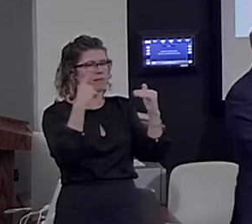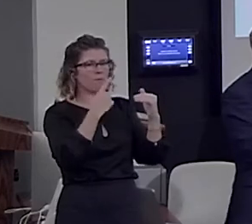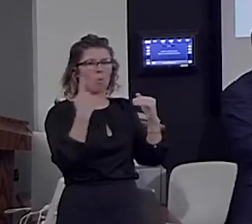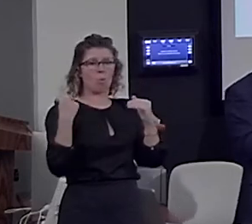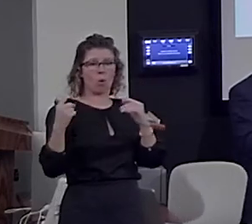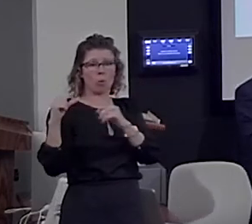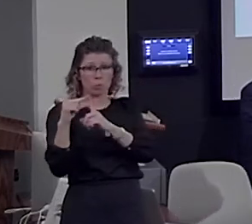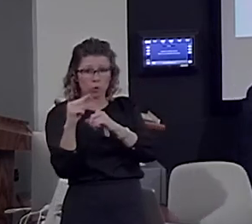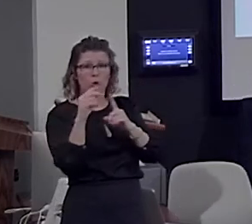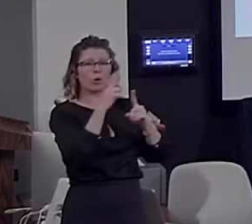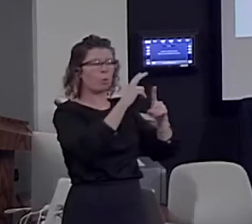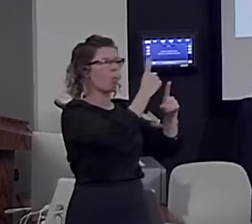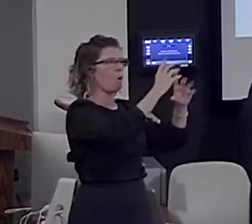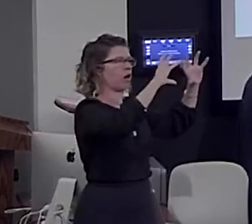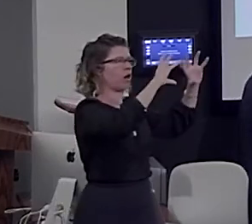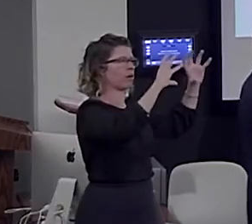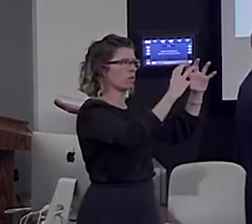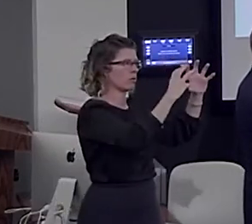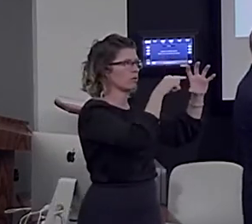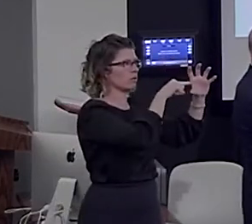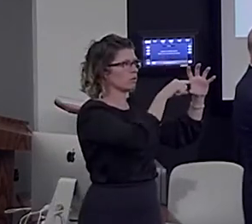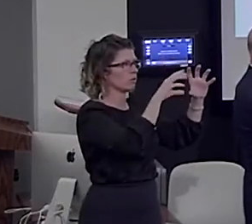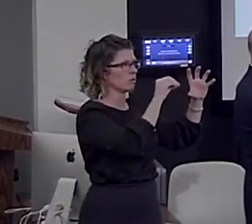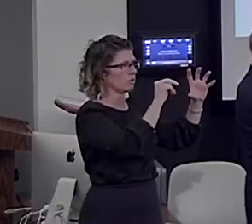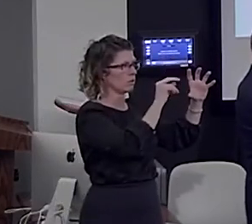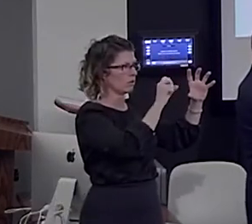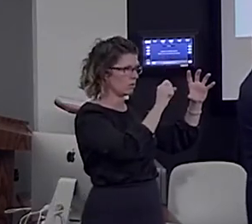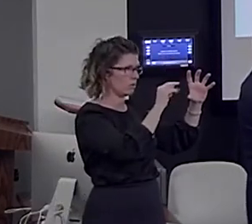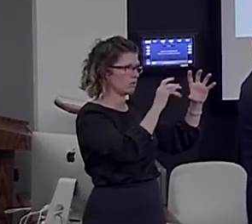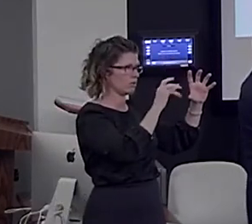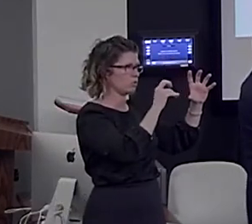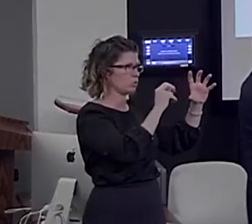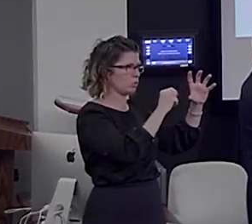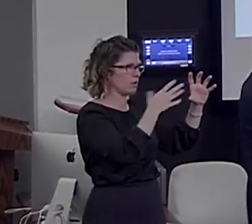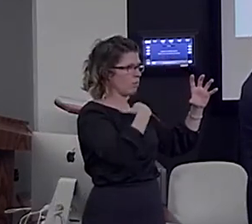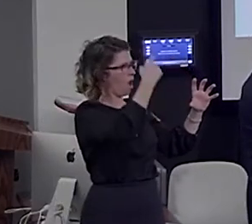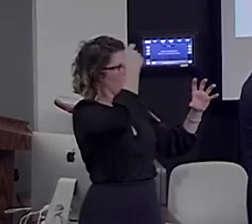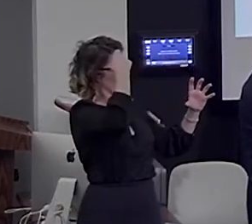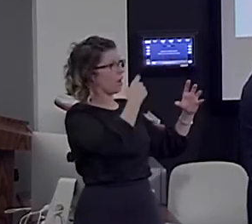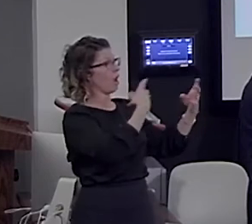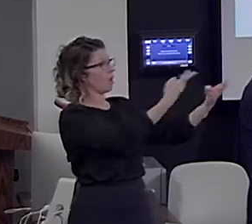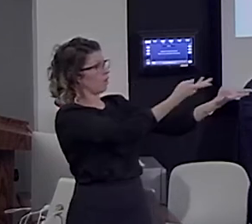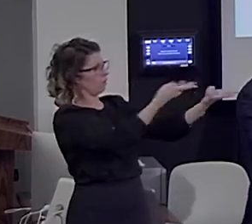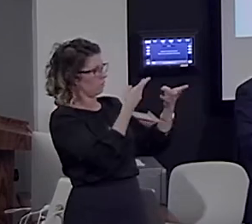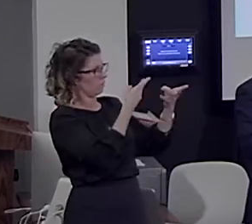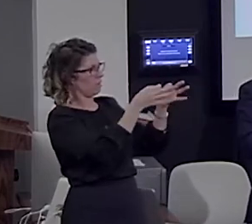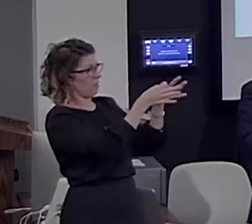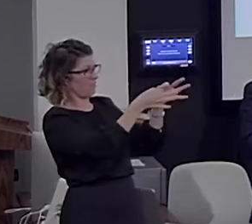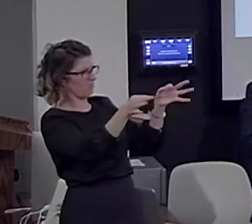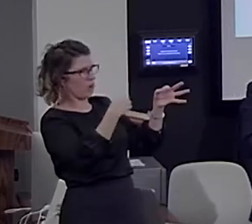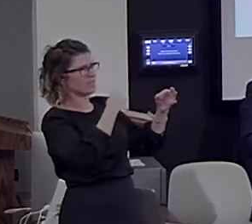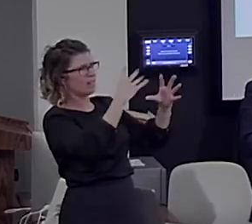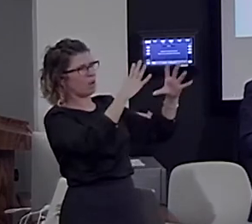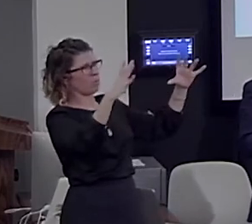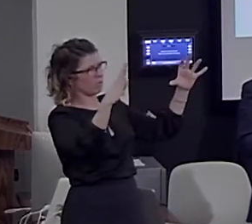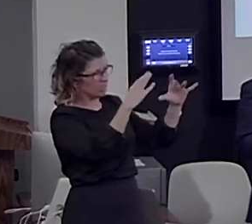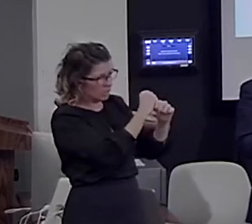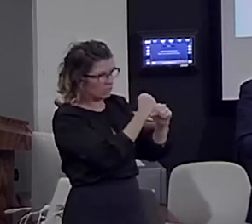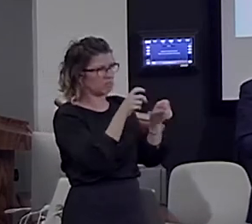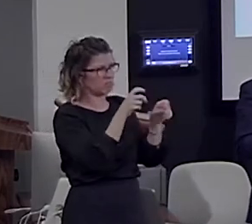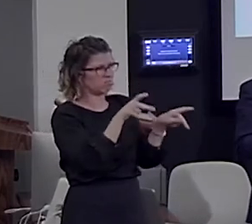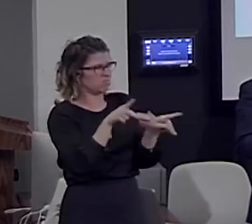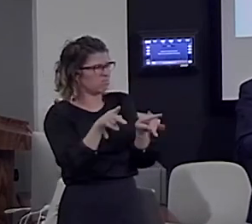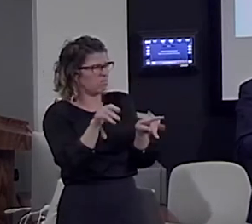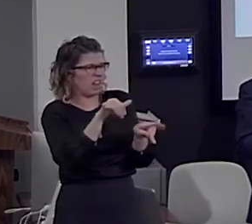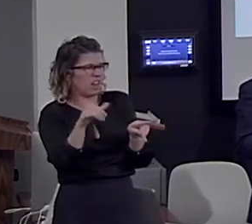closed constituent weight the same. The brain compresses phrases almost down to the size of a single word.